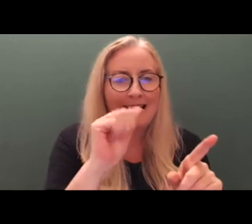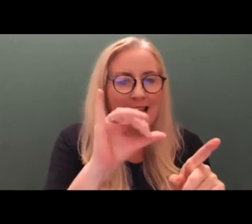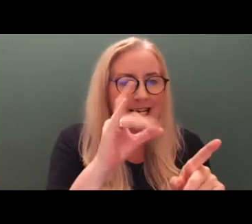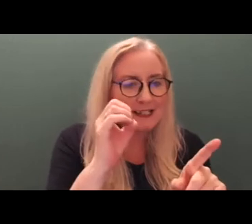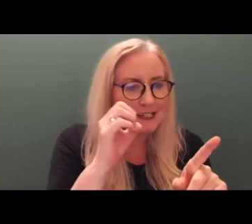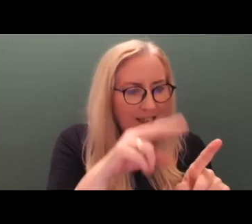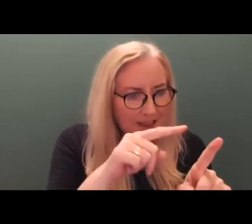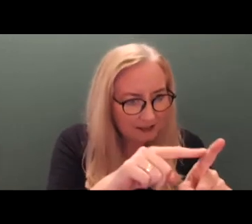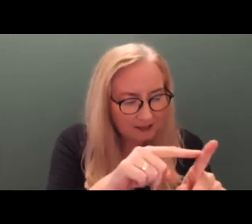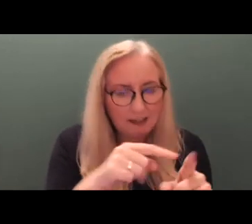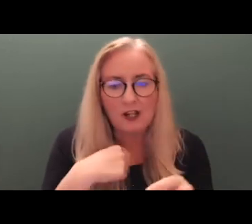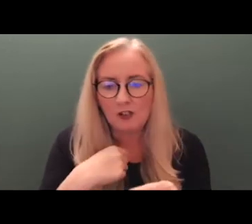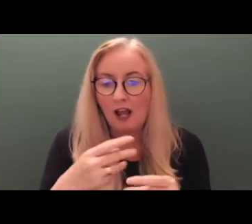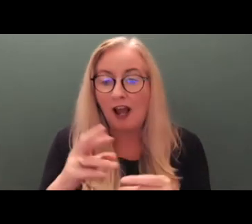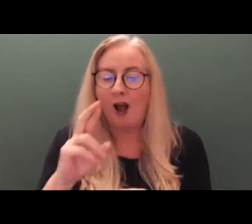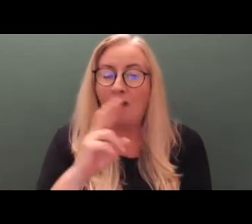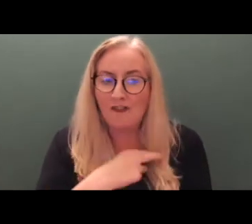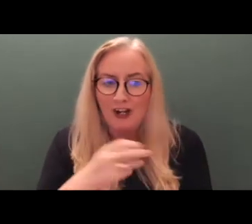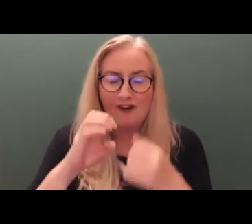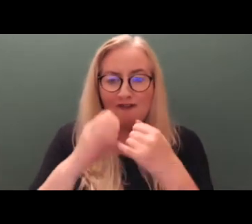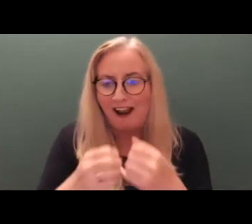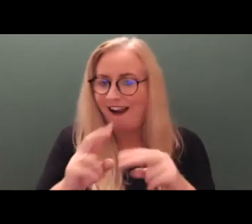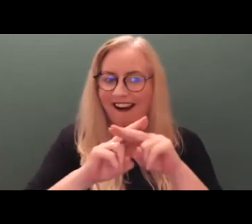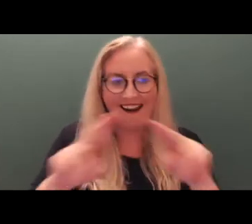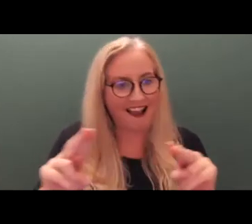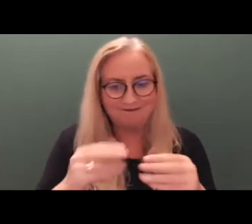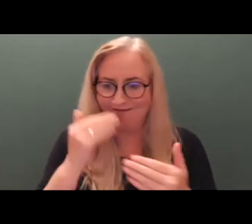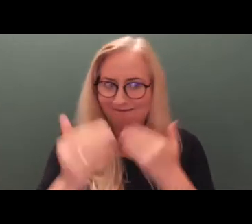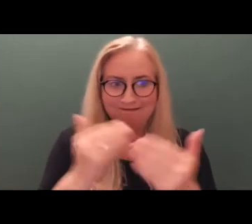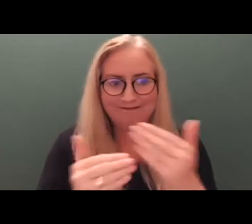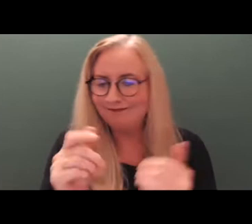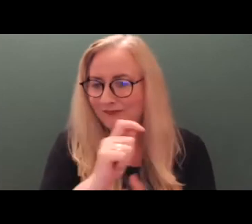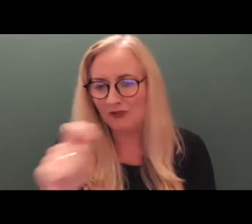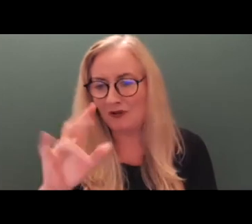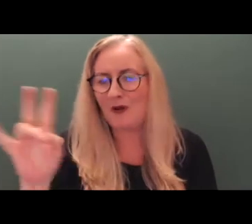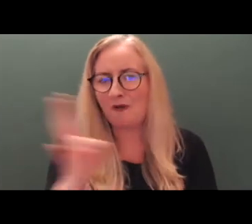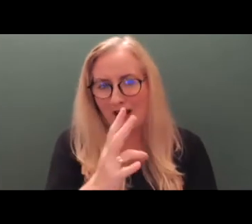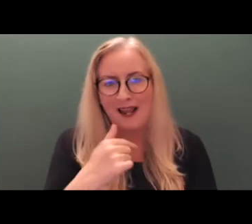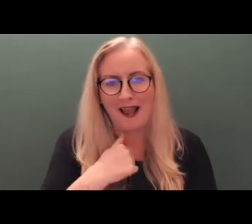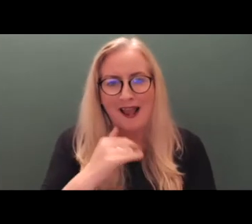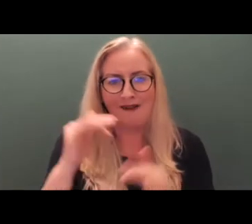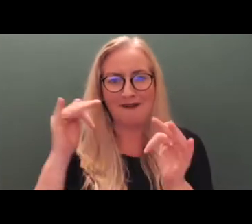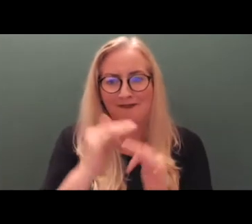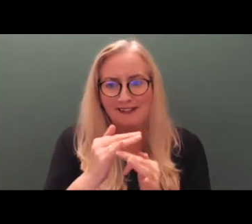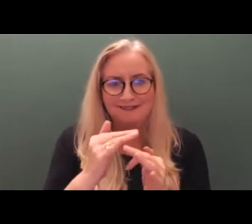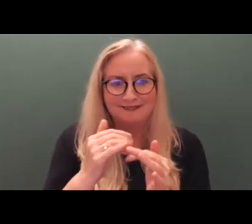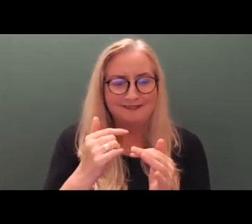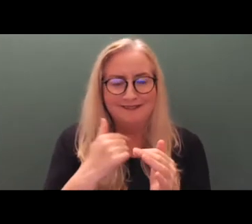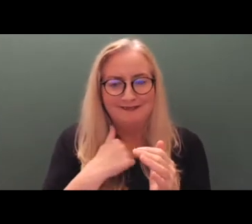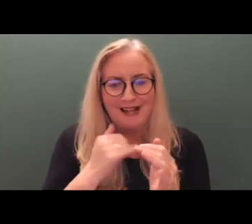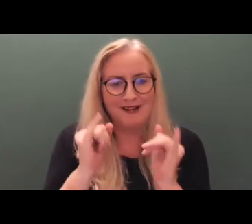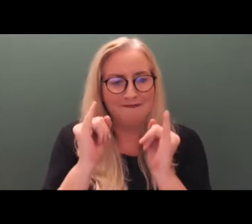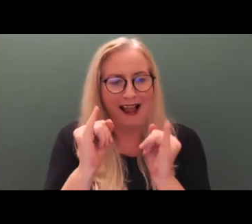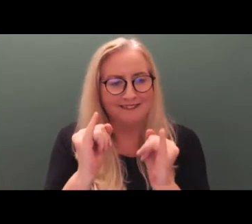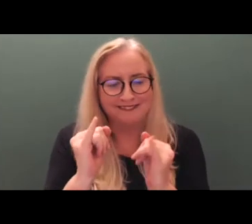I will really try not to go too quickly because I'm afraid that's one of my particularly bad habits.